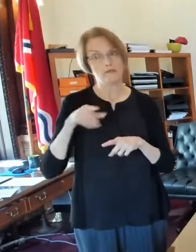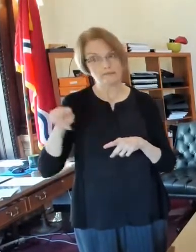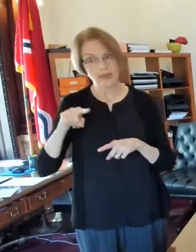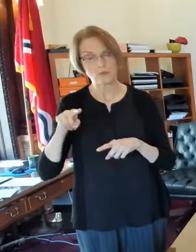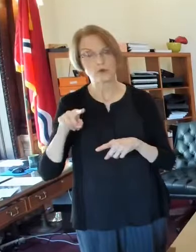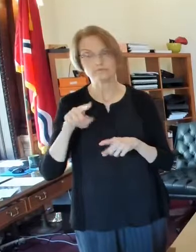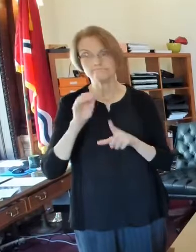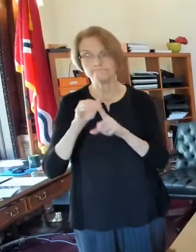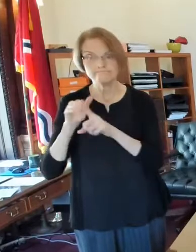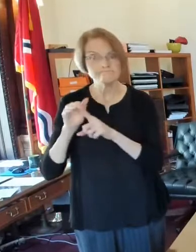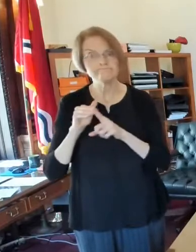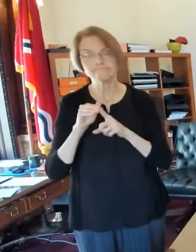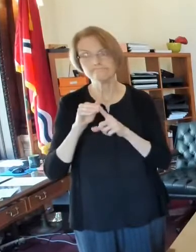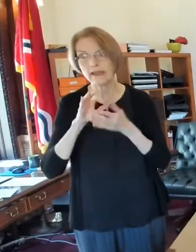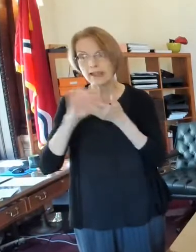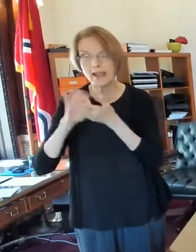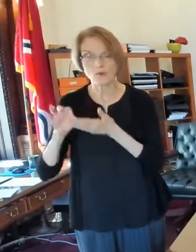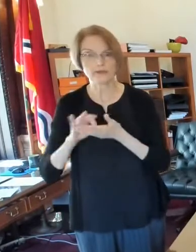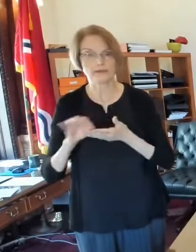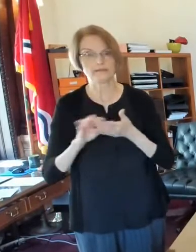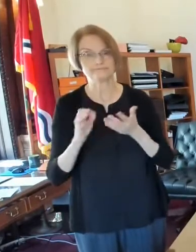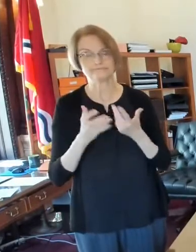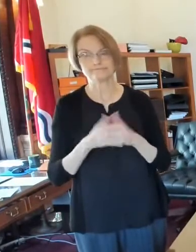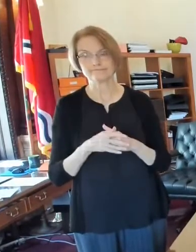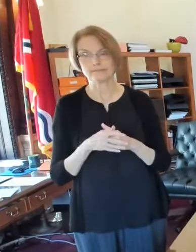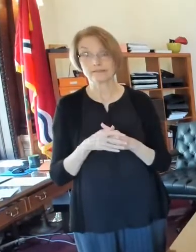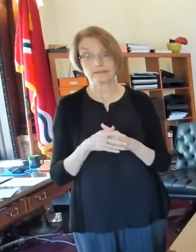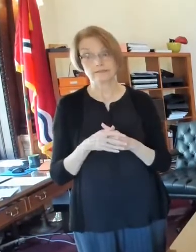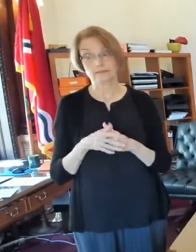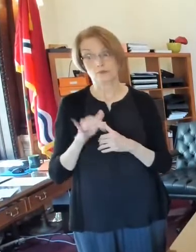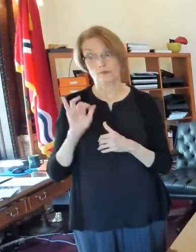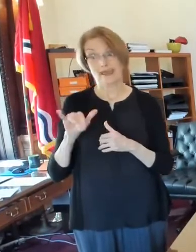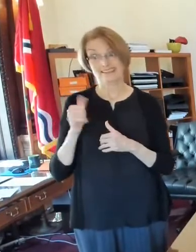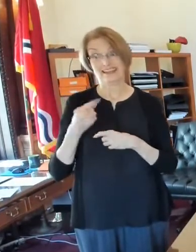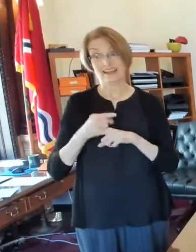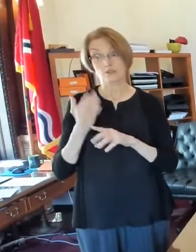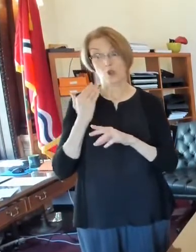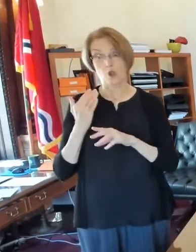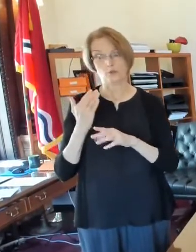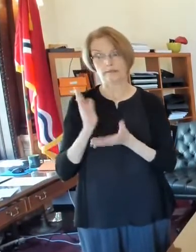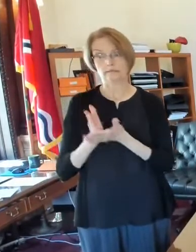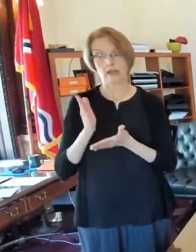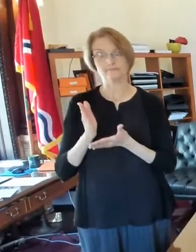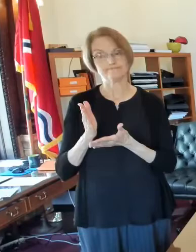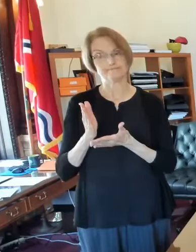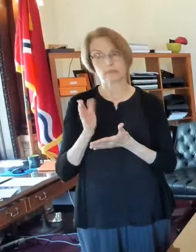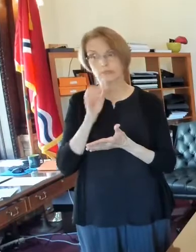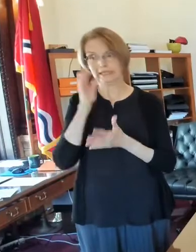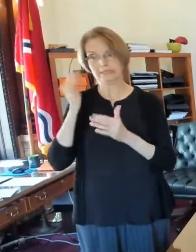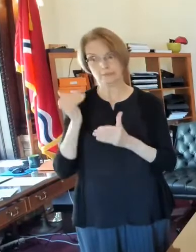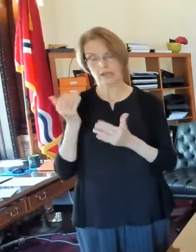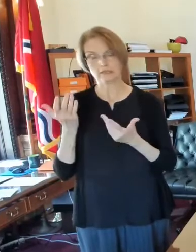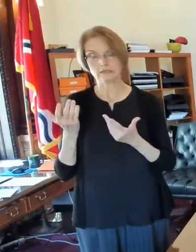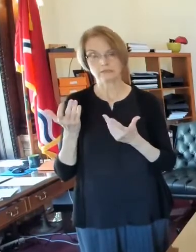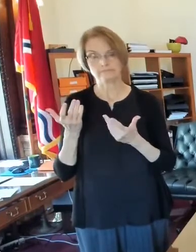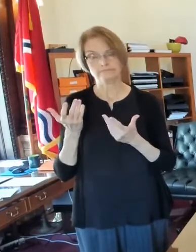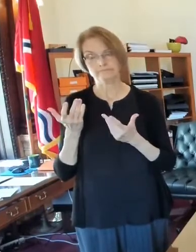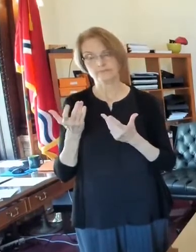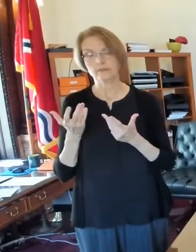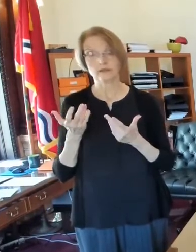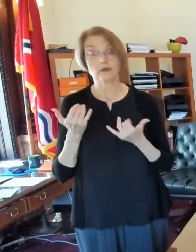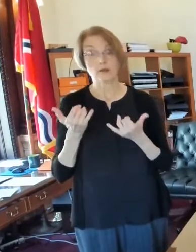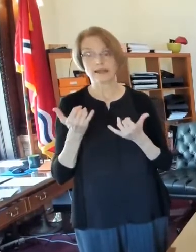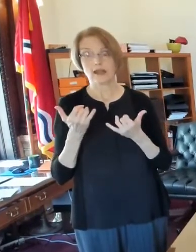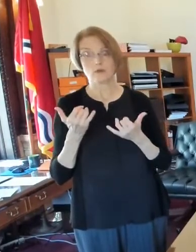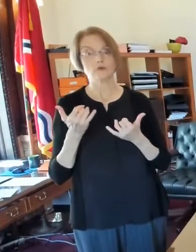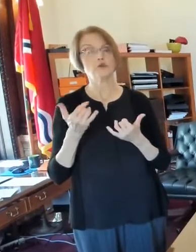Another sort of, you know, unexpected situation here. So really, at this time, you've only got about